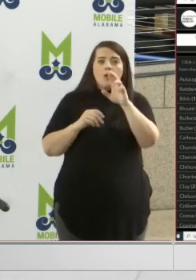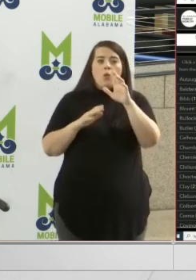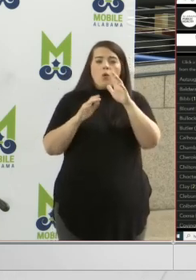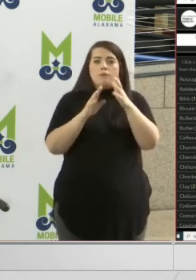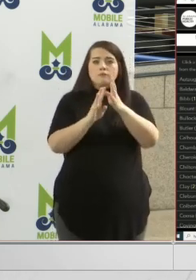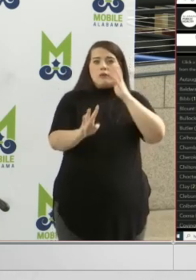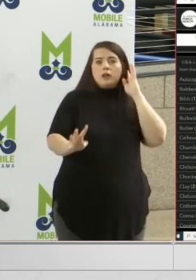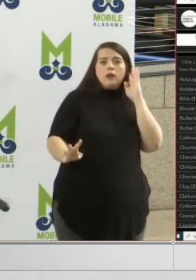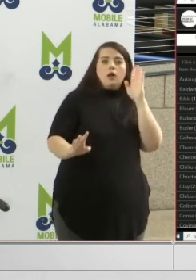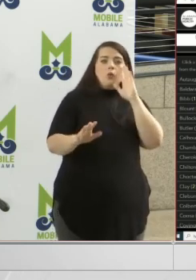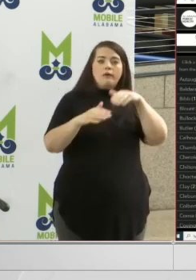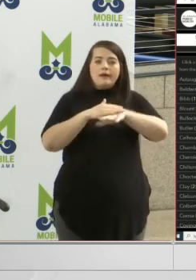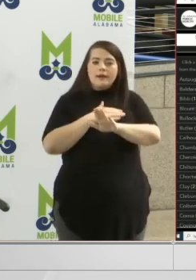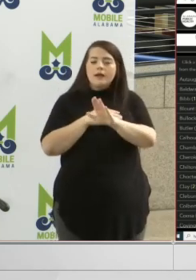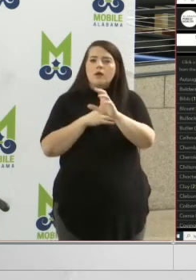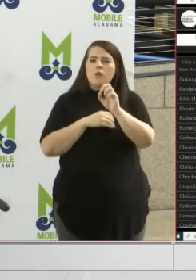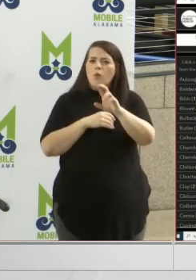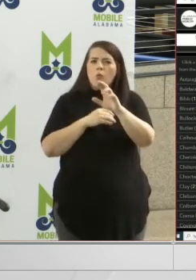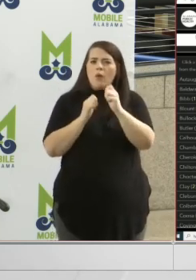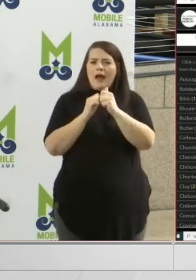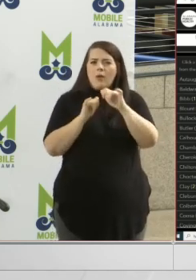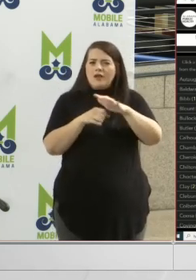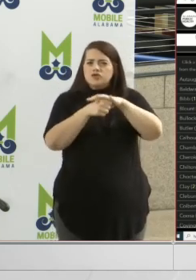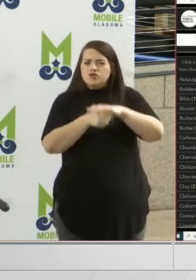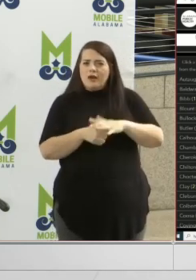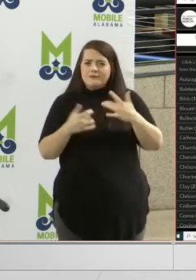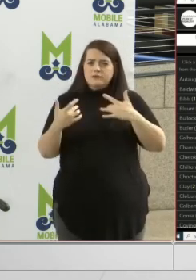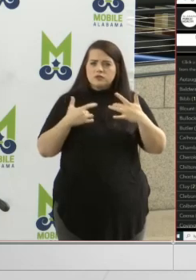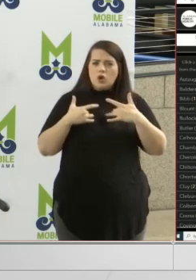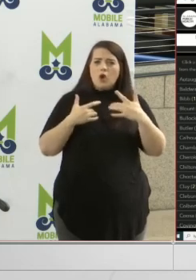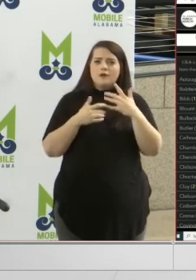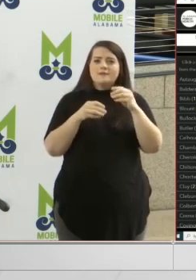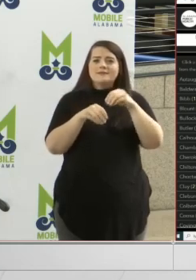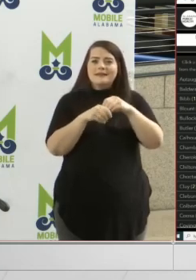think that whatever undue threats or concern it causes?